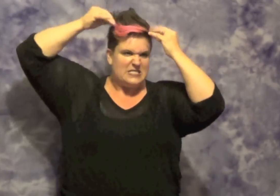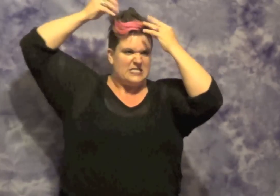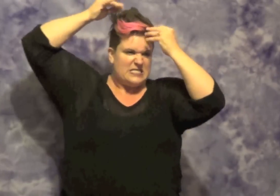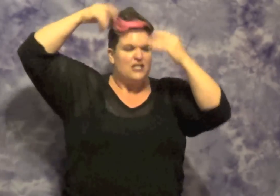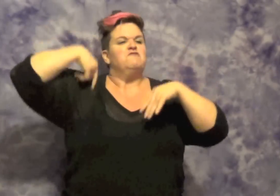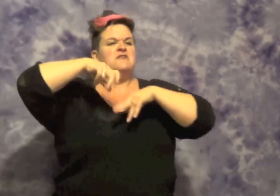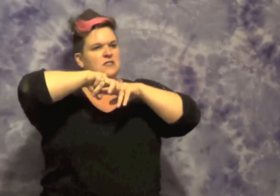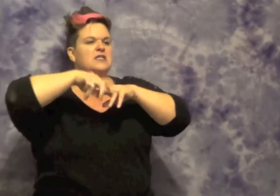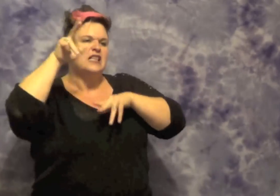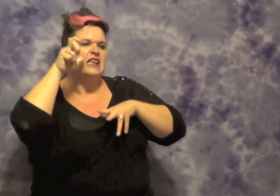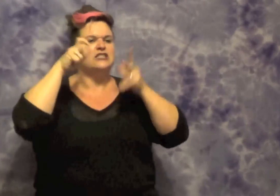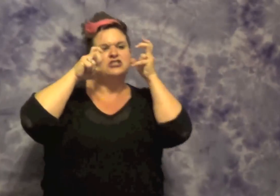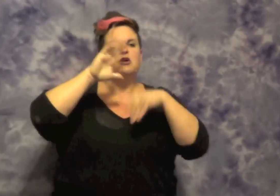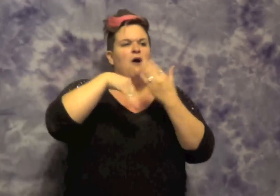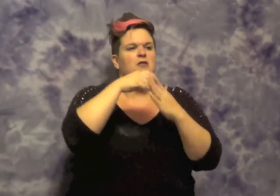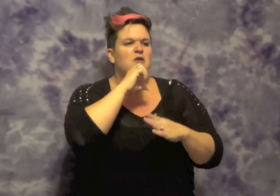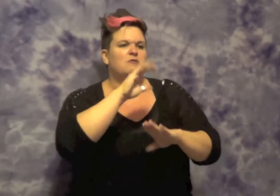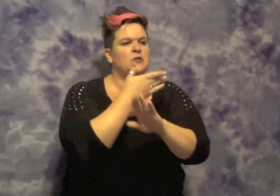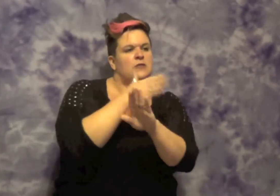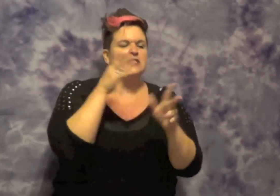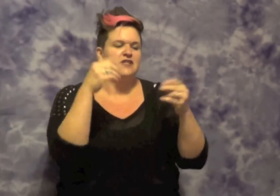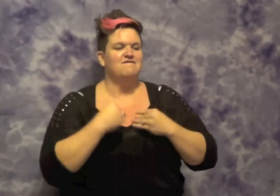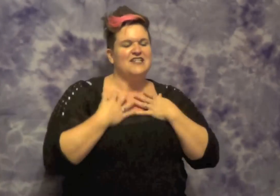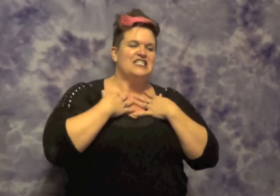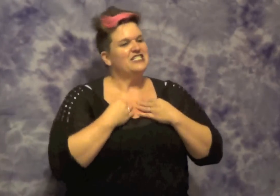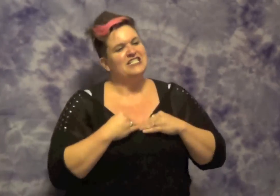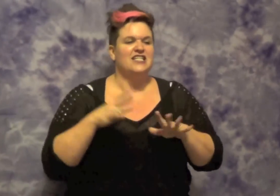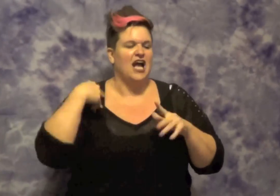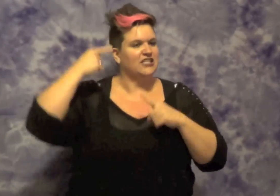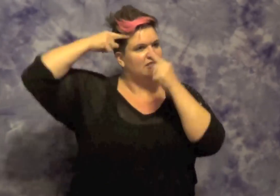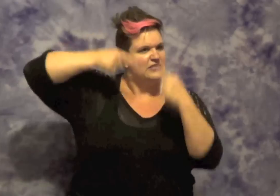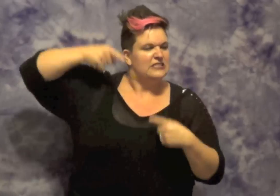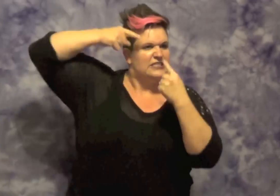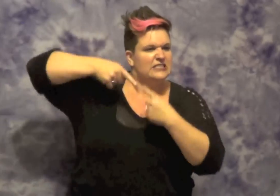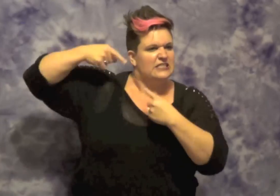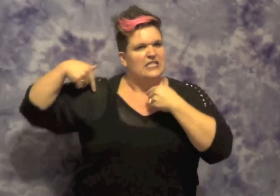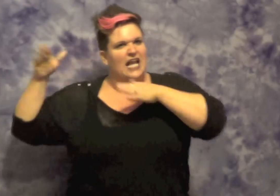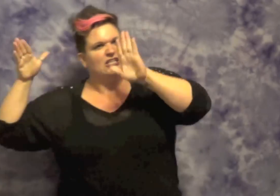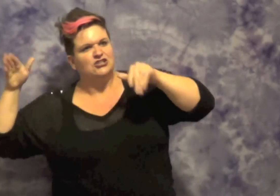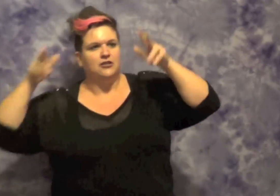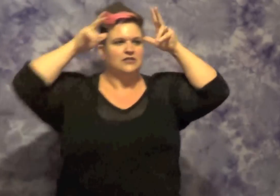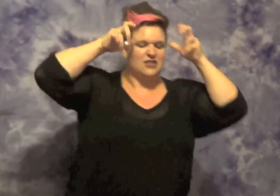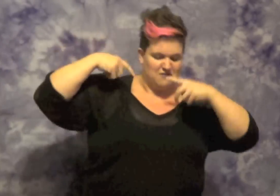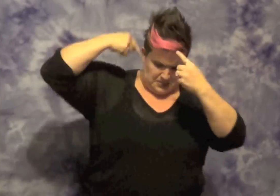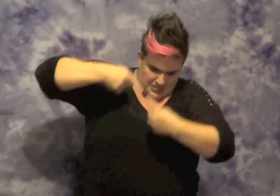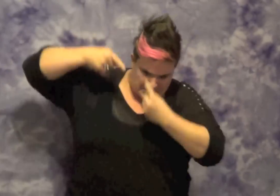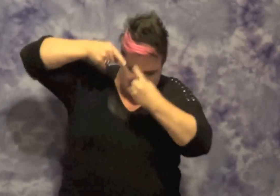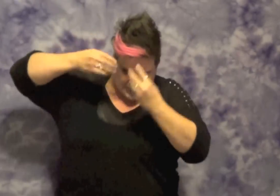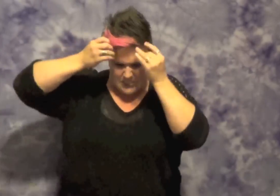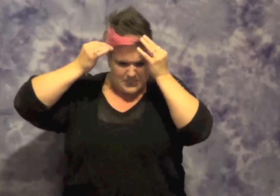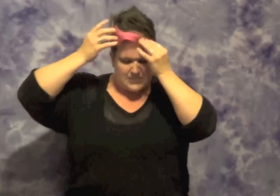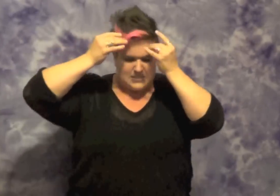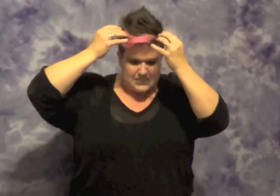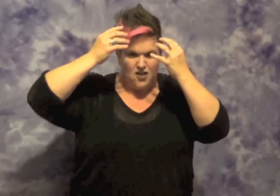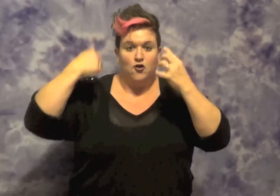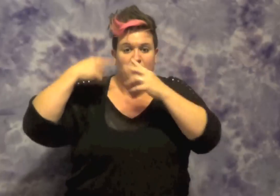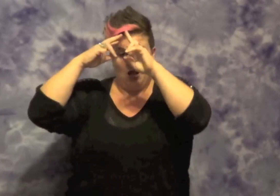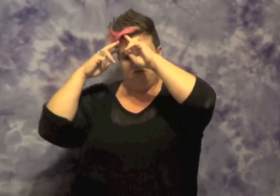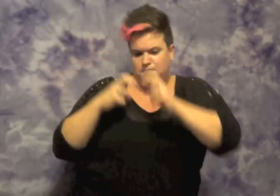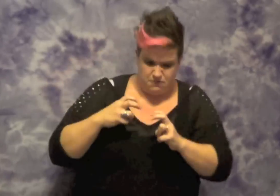but funky. But in my head there's something I can feel. Tugging and struggling. Angels fight with devils. And here's what they want from me. They're